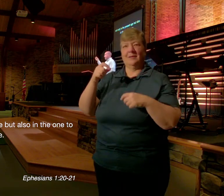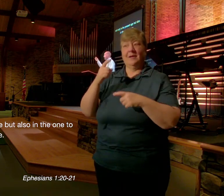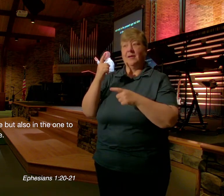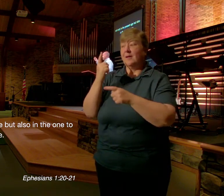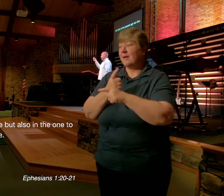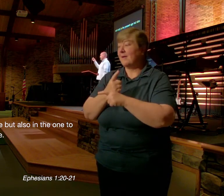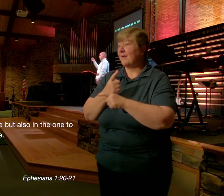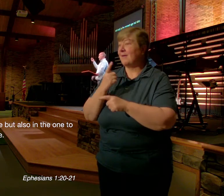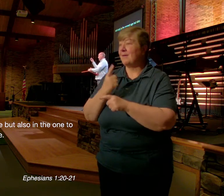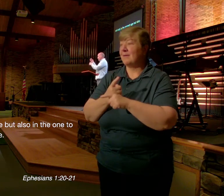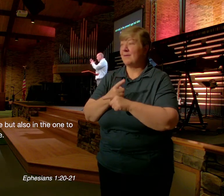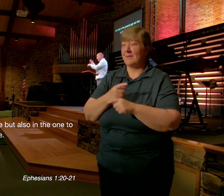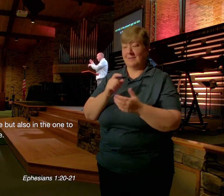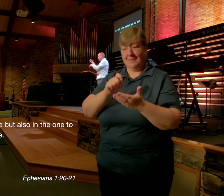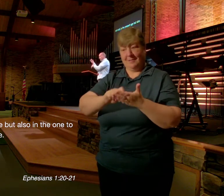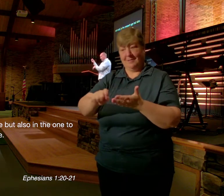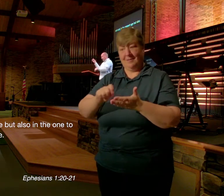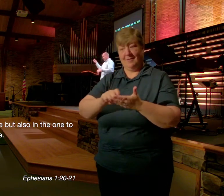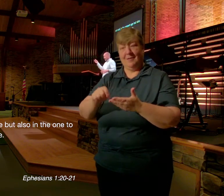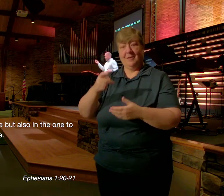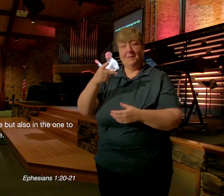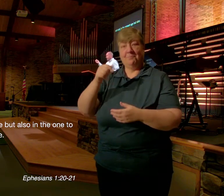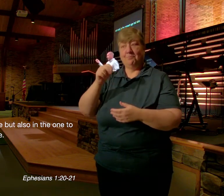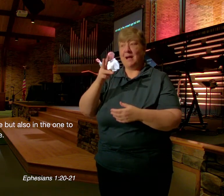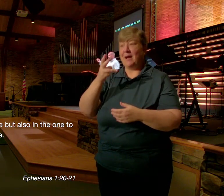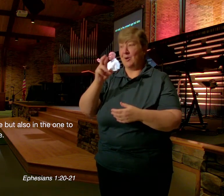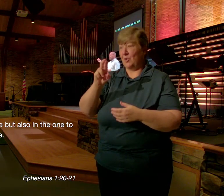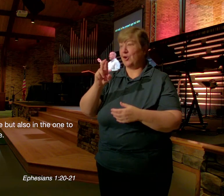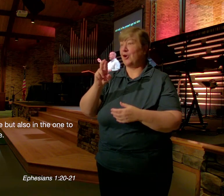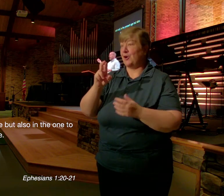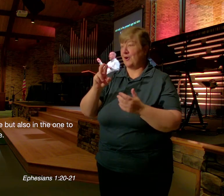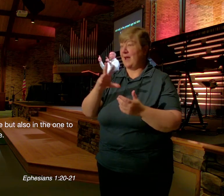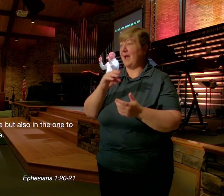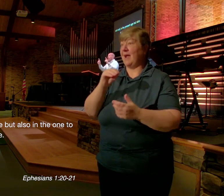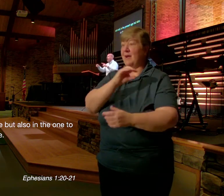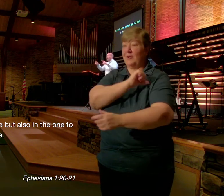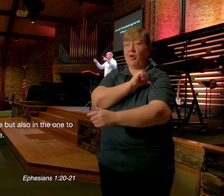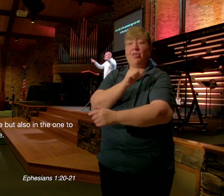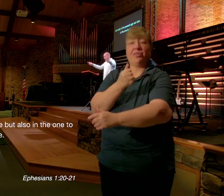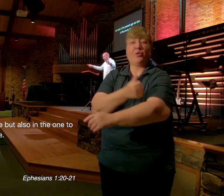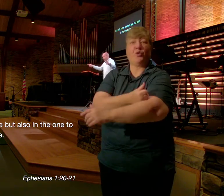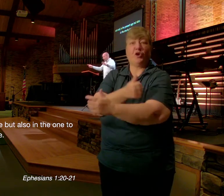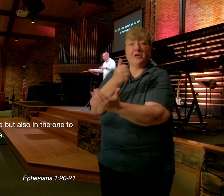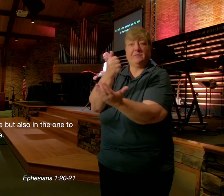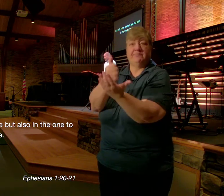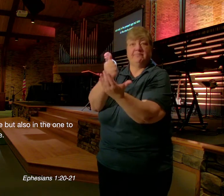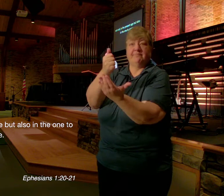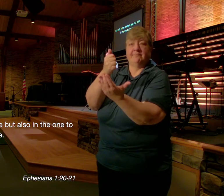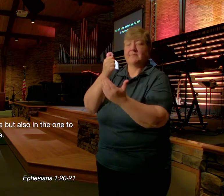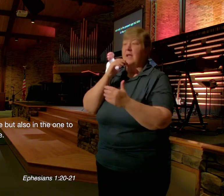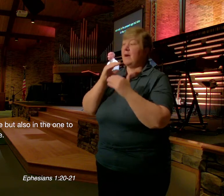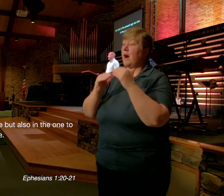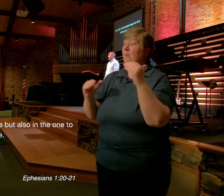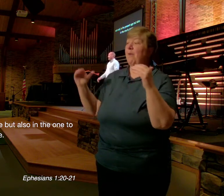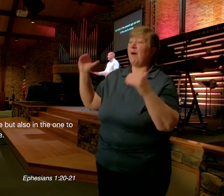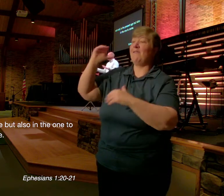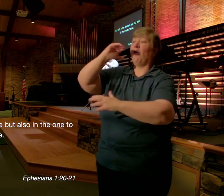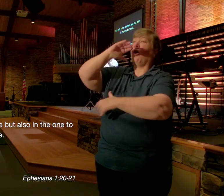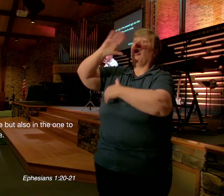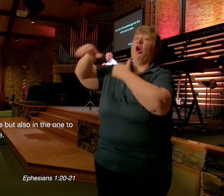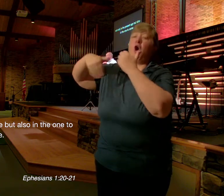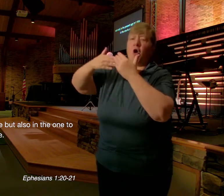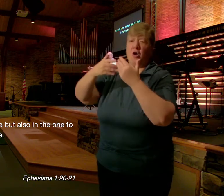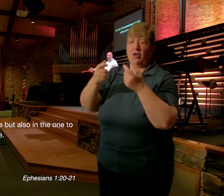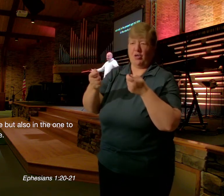Ancient Times Meant Power And Authority Far Above All Rulers And Authorities In Other Words